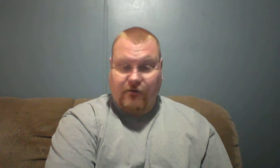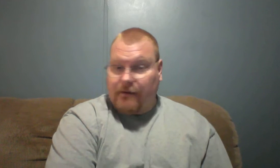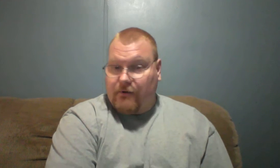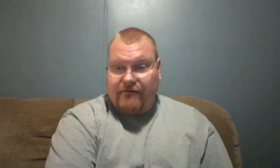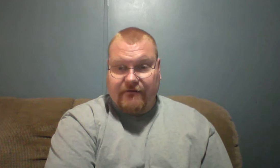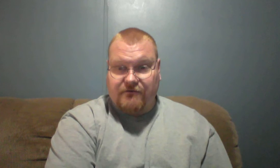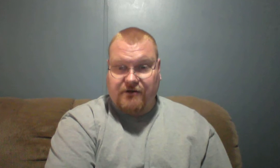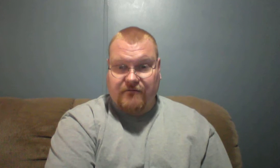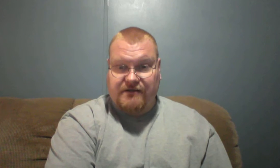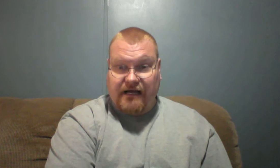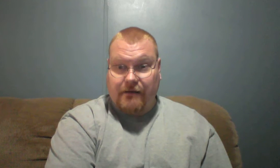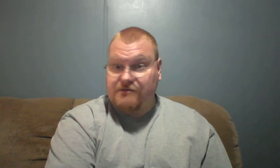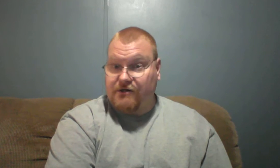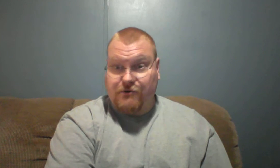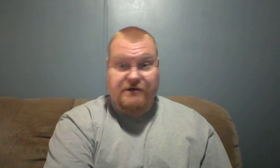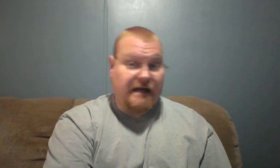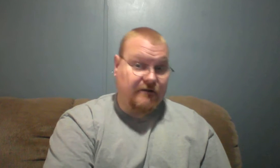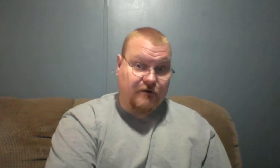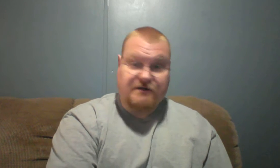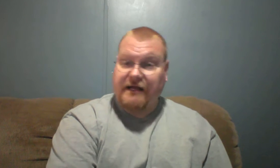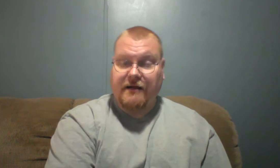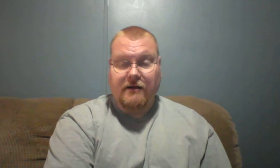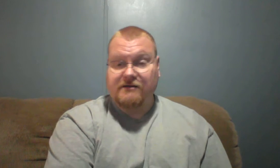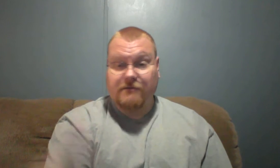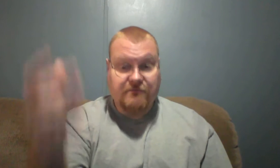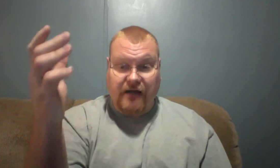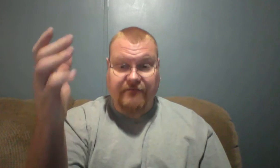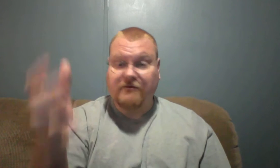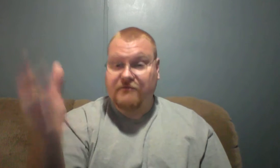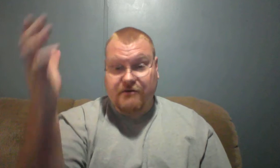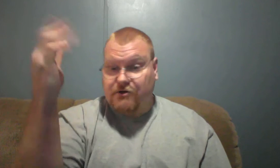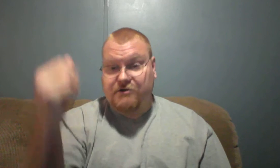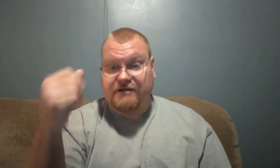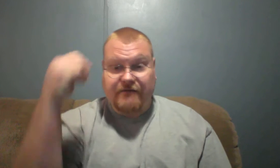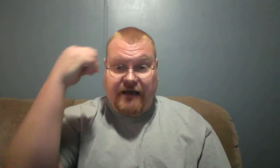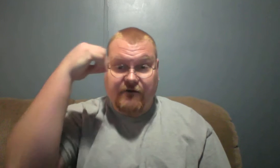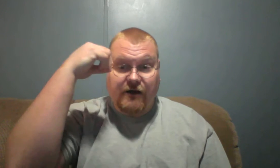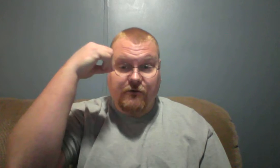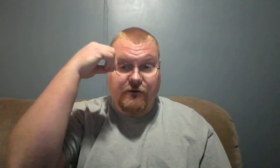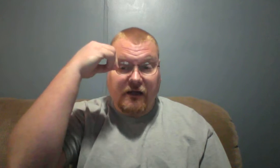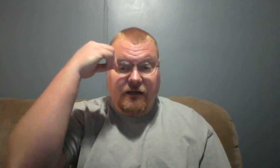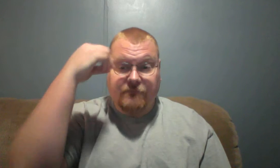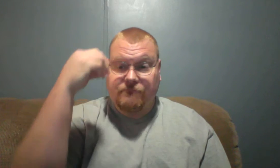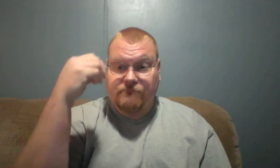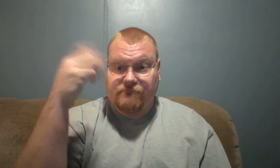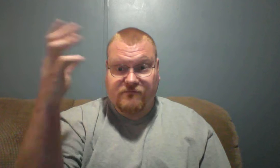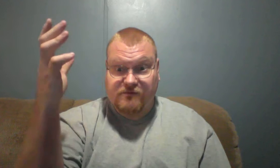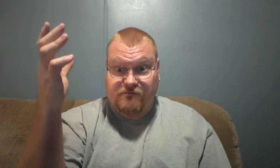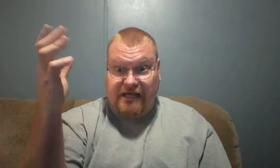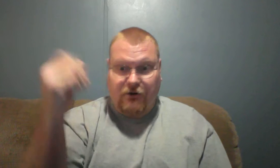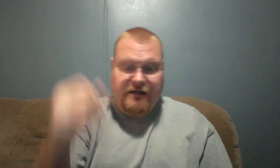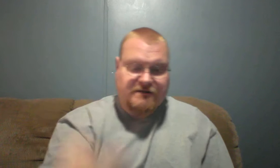know people have different service times, Tuesday, Thursday. I've even heard some churches even have it on Saturdays.